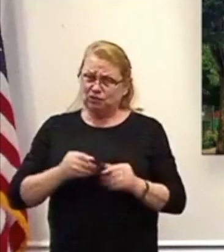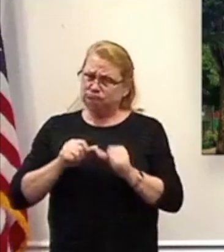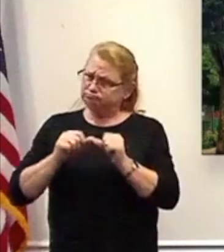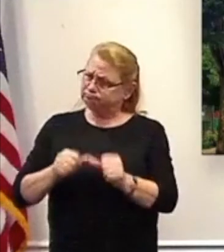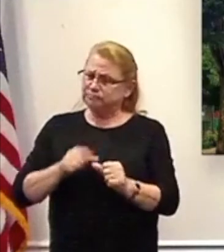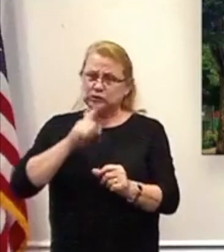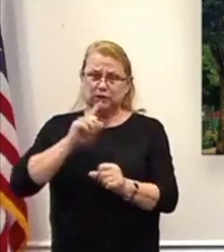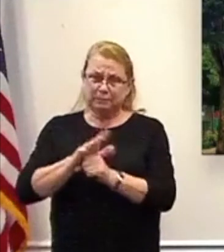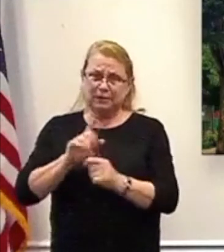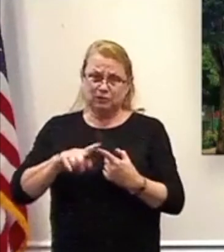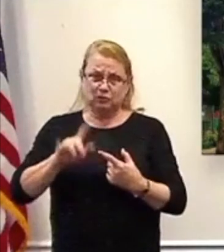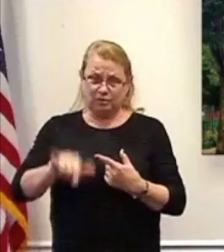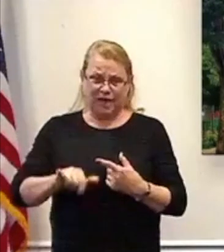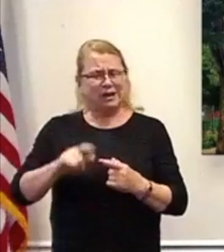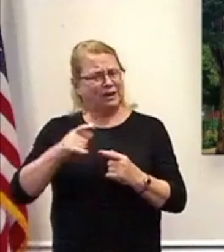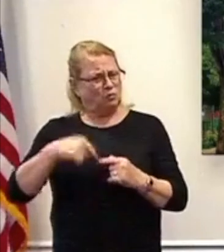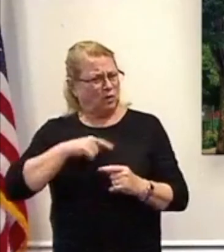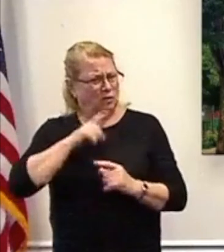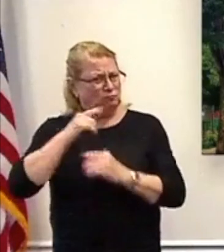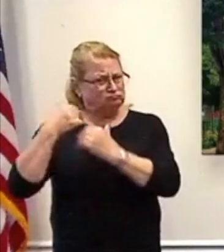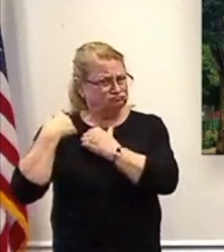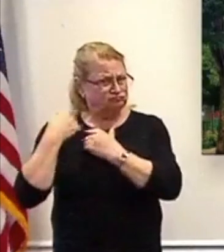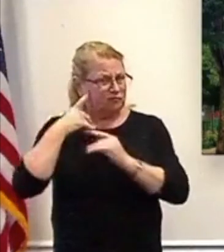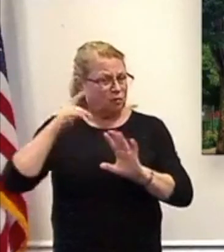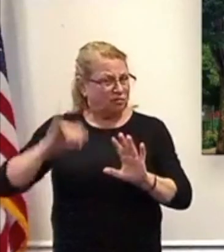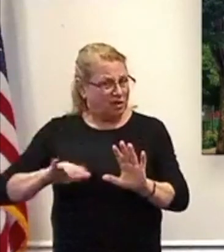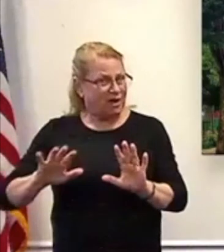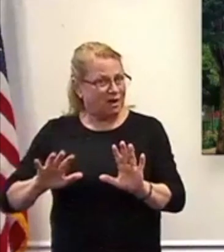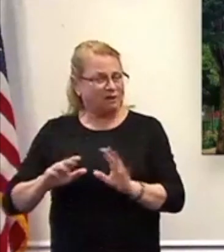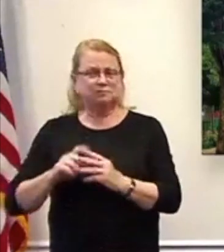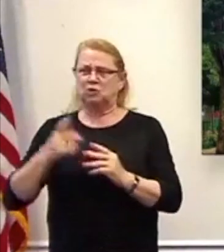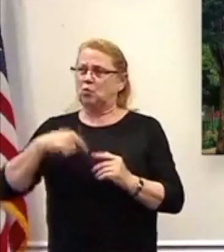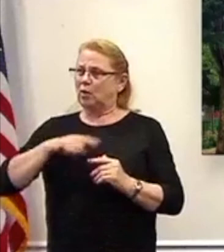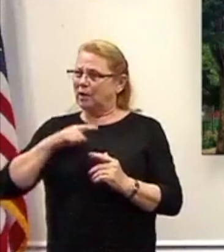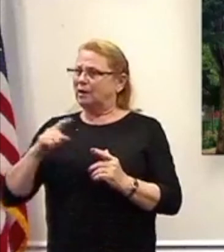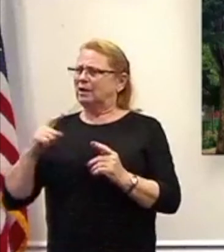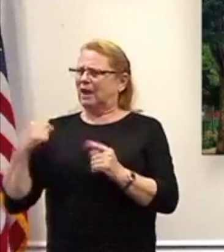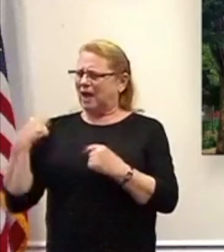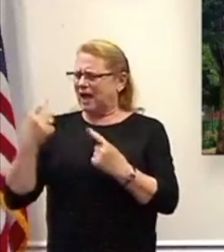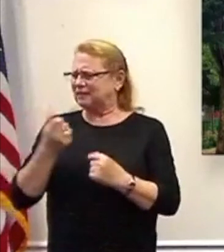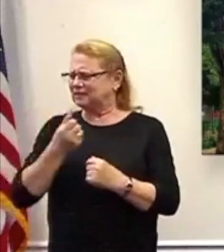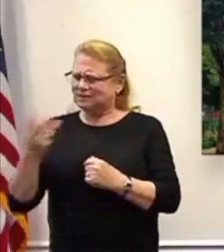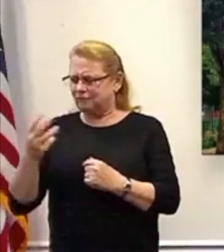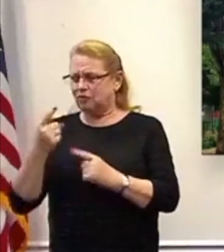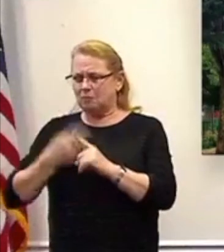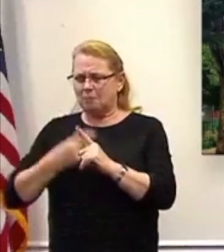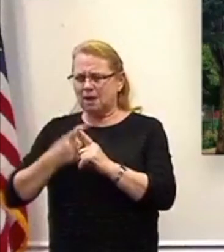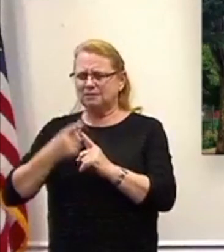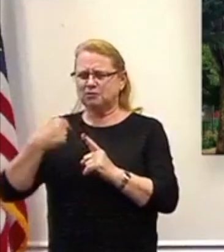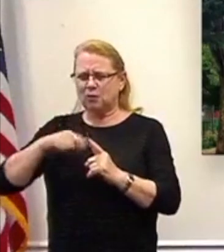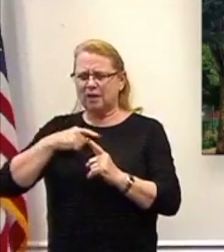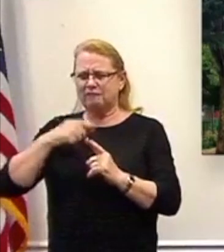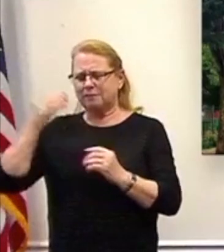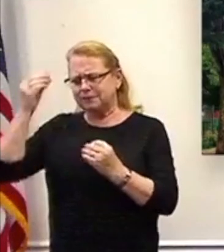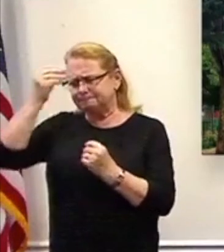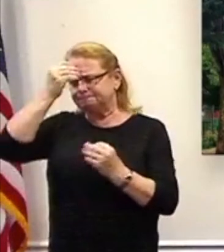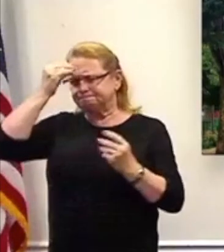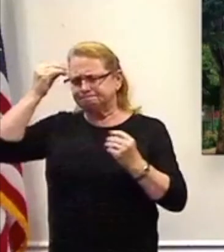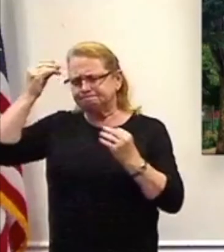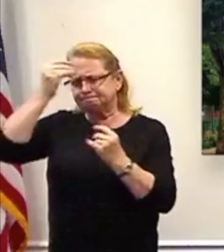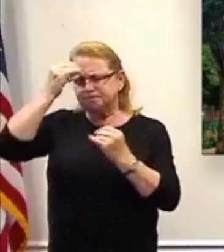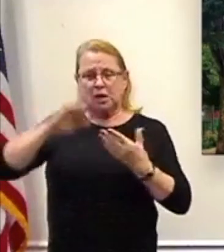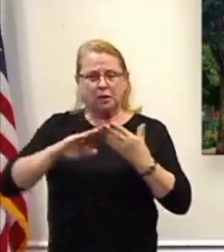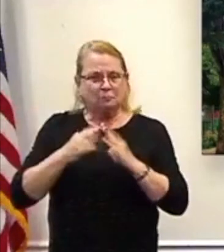way that's responsible. And I'd offer to you that we have been spending these last several months molding consensus among stakeholders, community